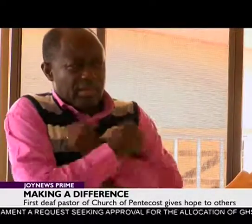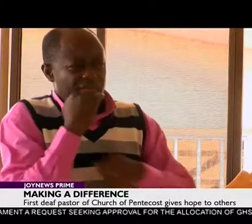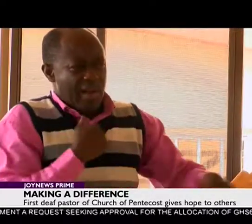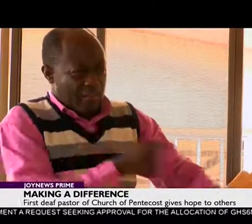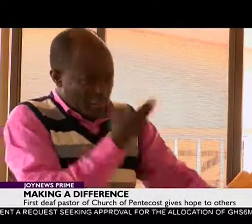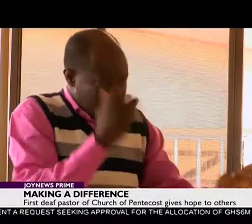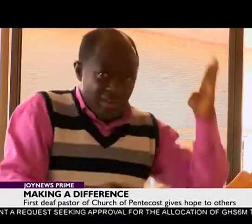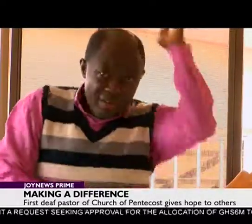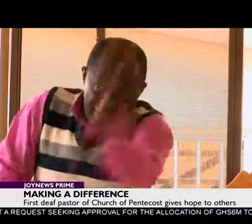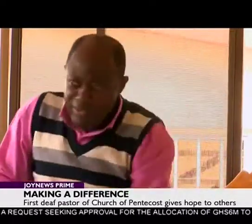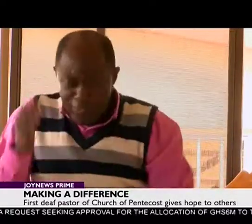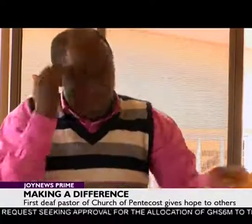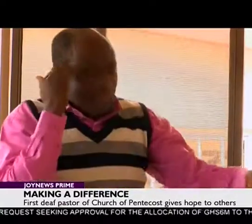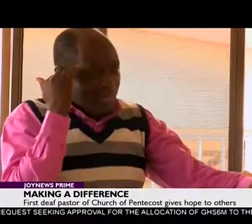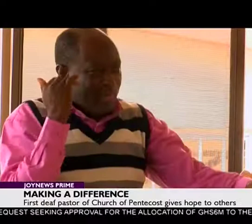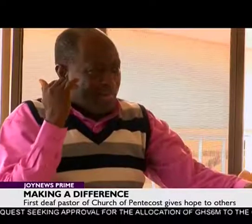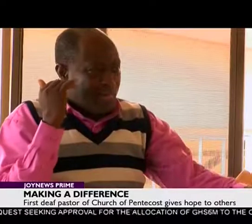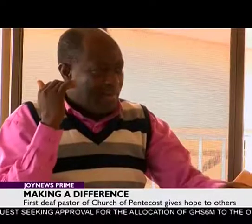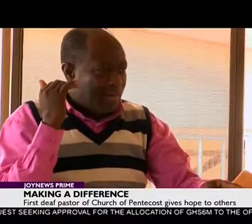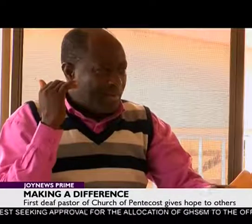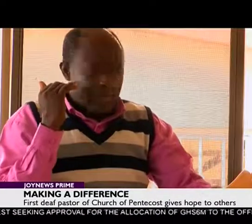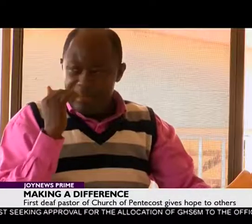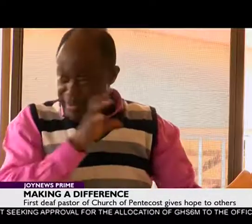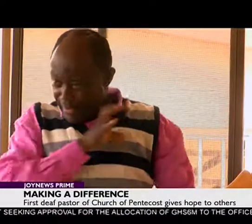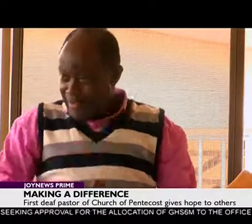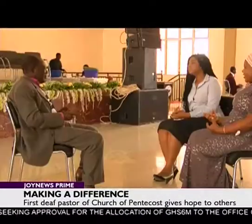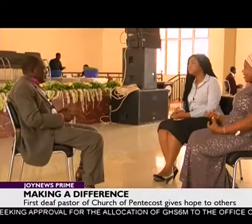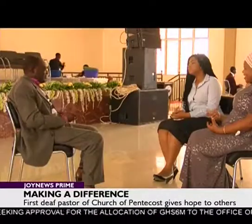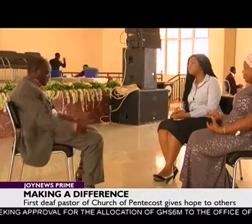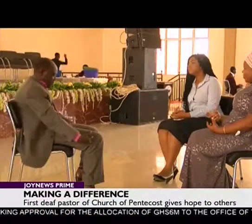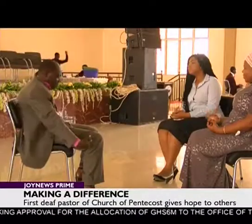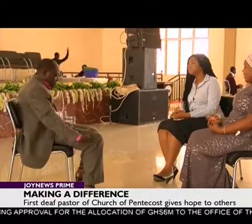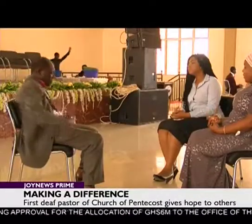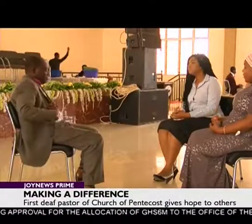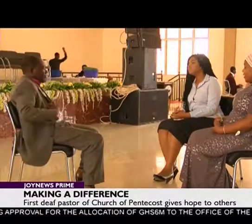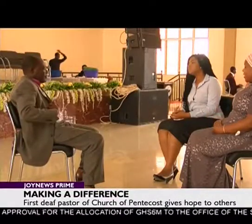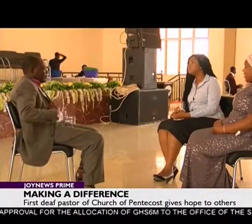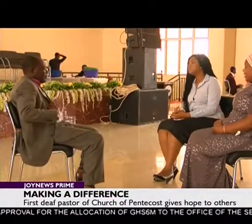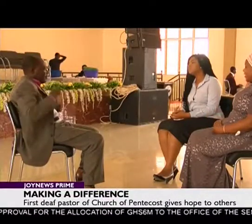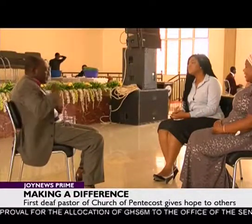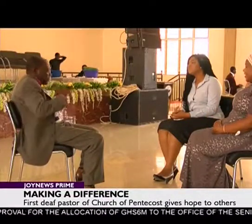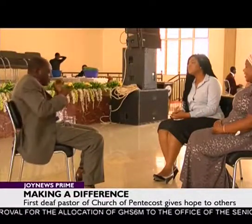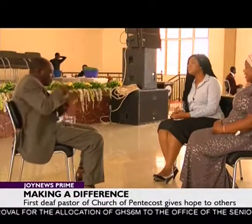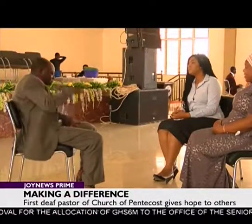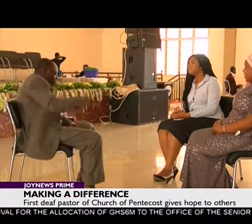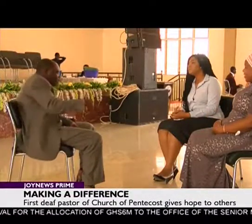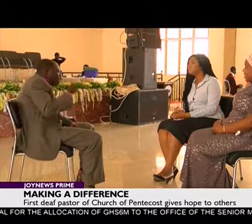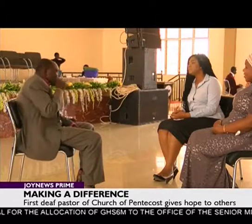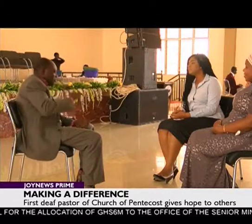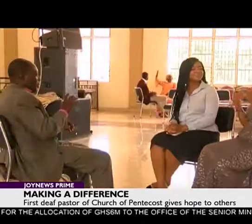years of preaching to members of the deaf community. His wife interprets for him at all meetings with those who